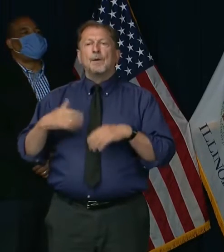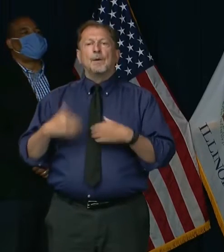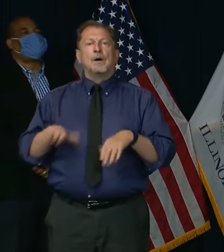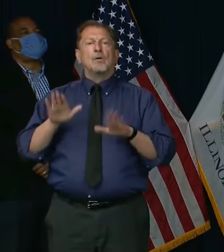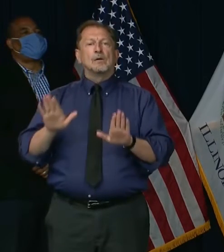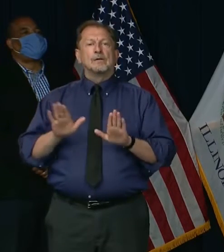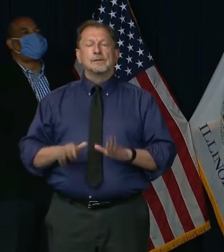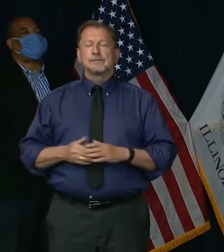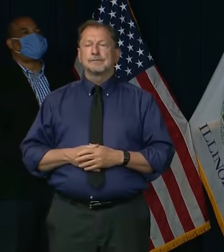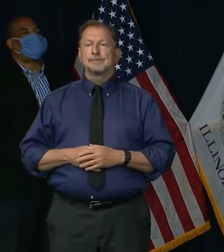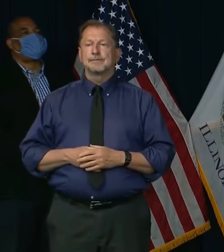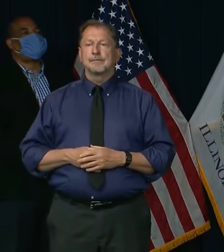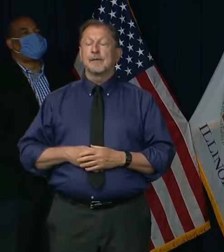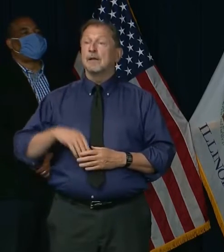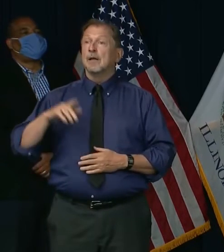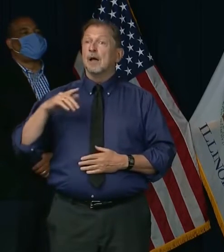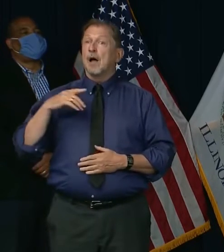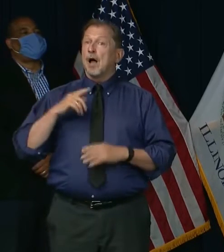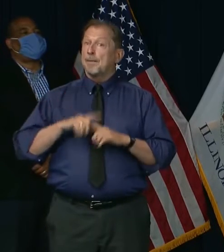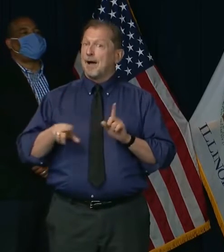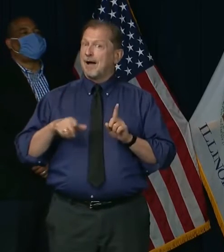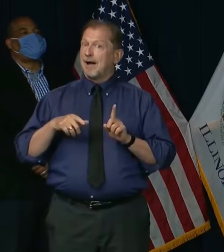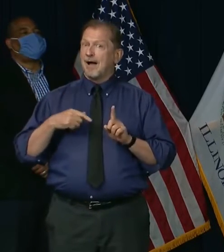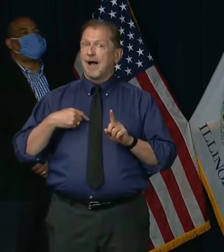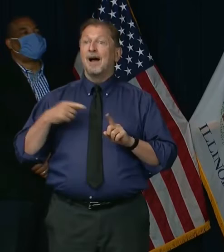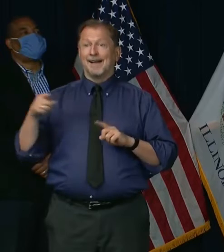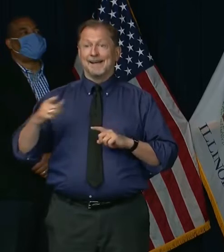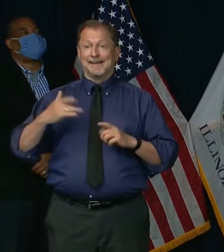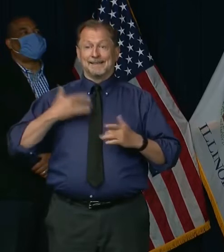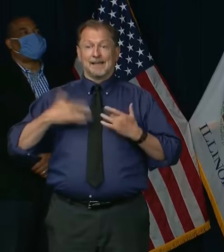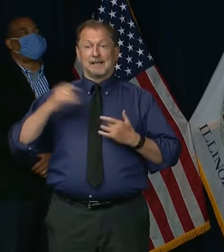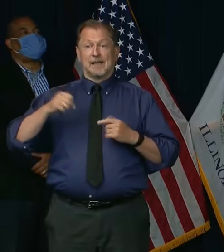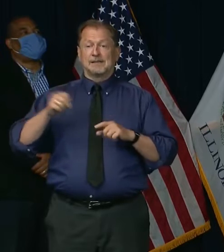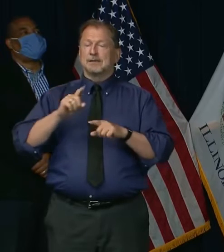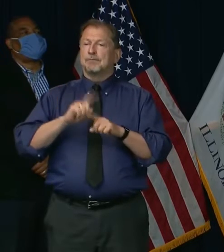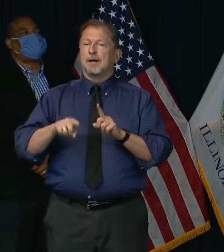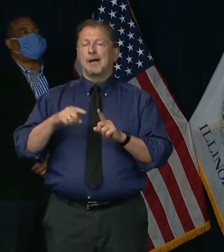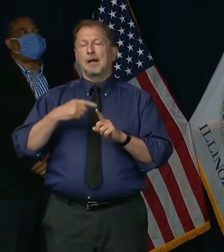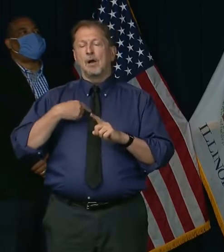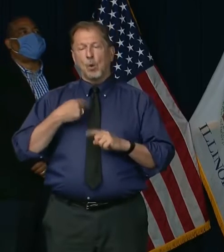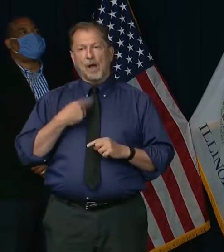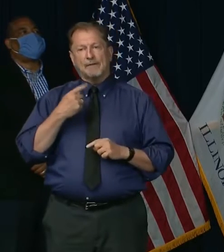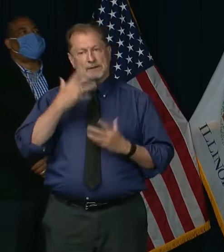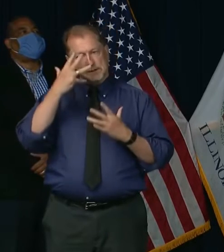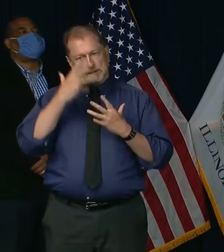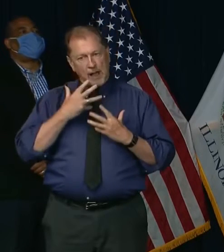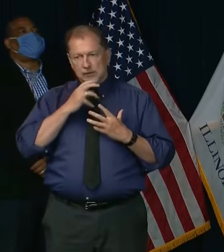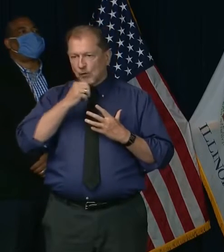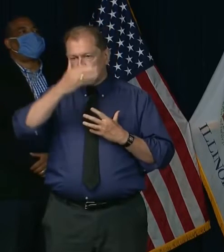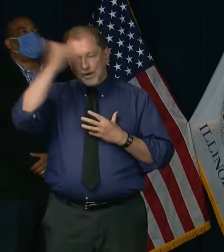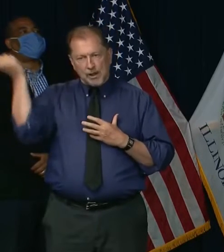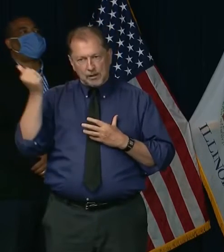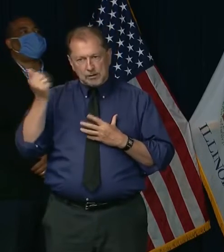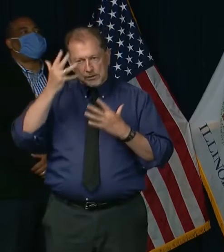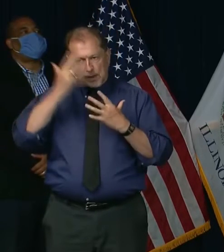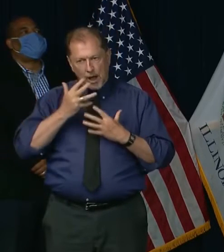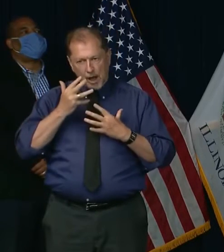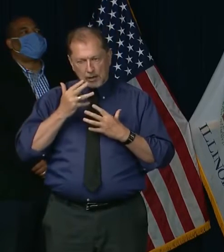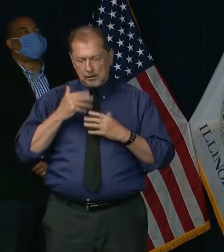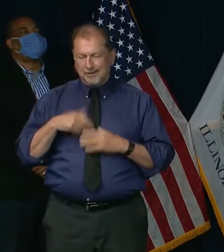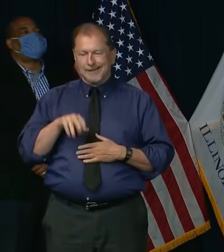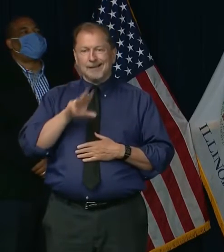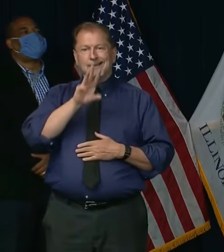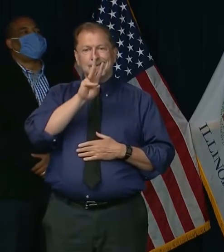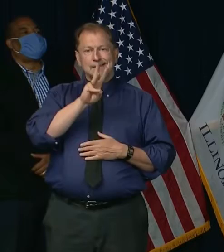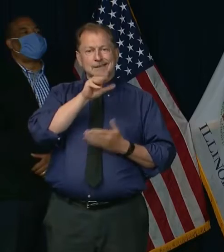pride in our success has to be tempered by grief. Over just a few months, we have lost over 6